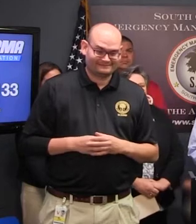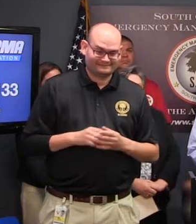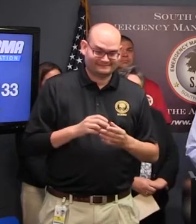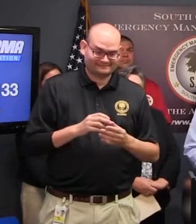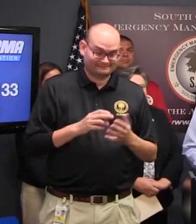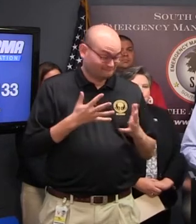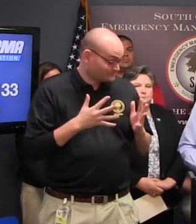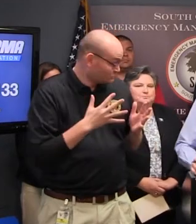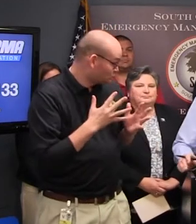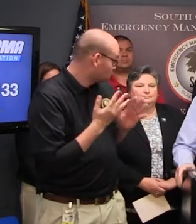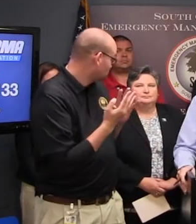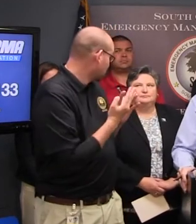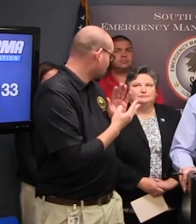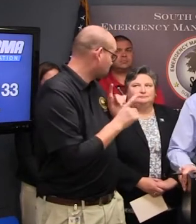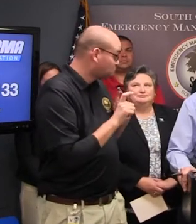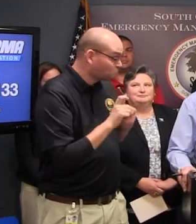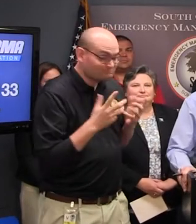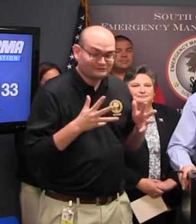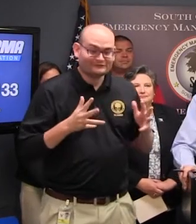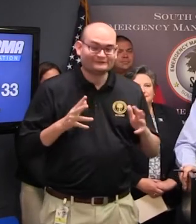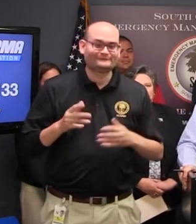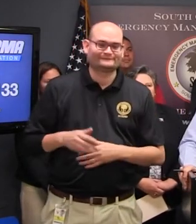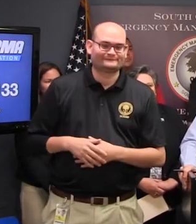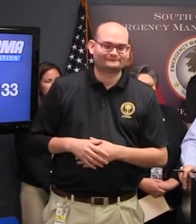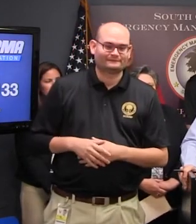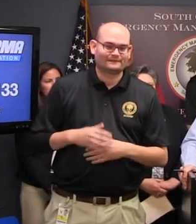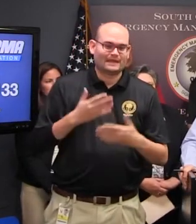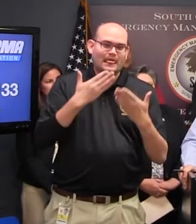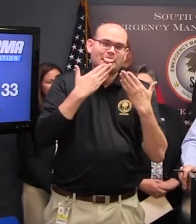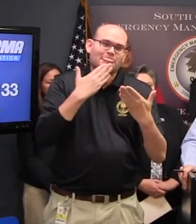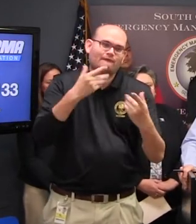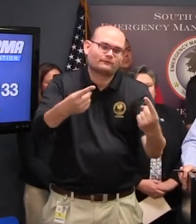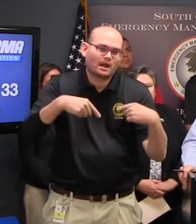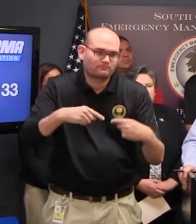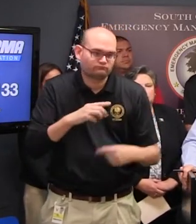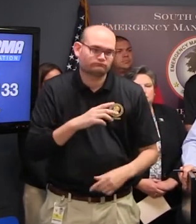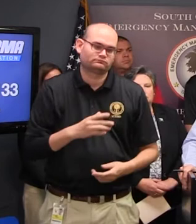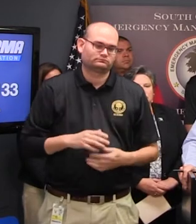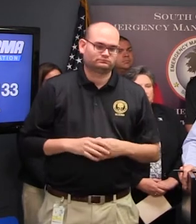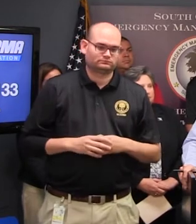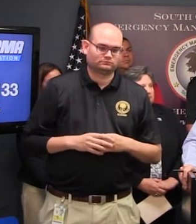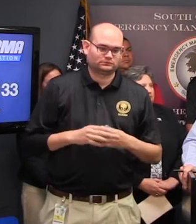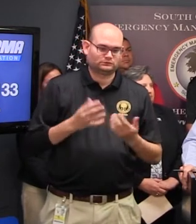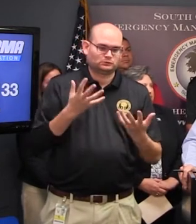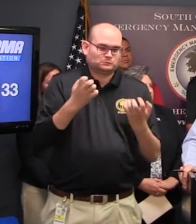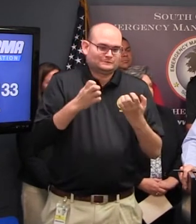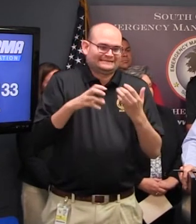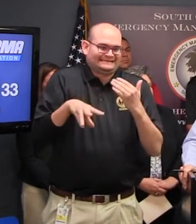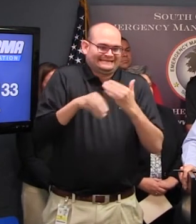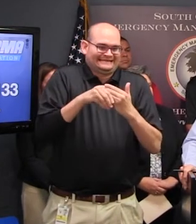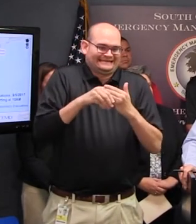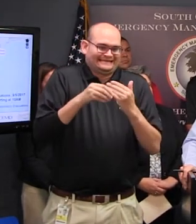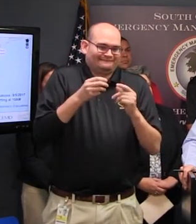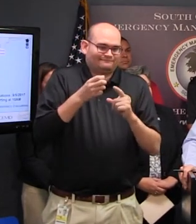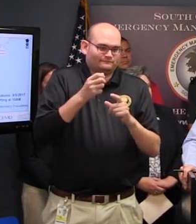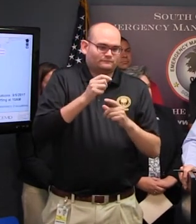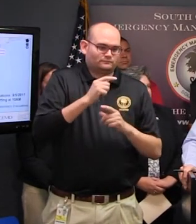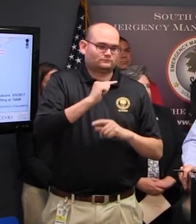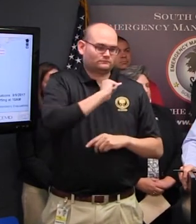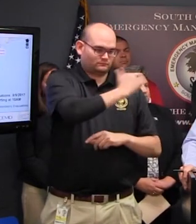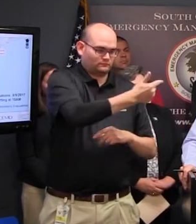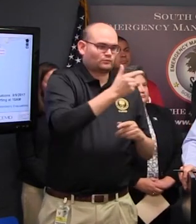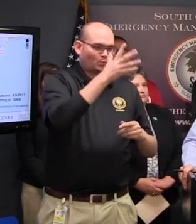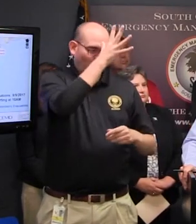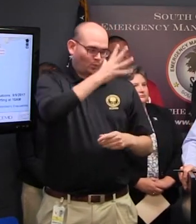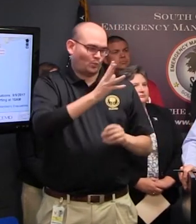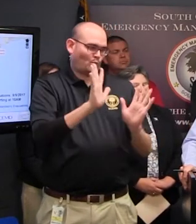We all thank you for coming and a couple things like to say before we turn it over to the meteorologist and that is it I'm real